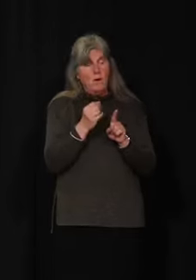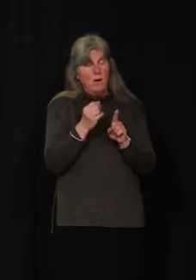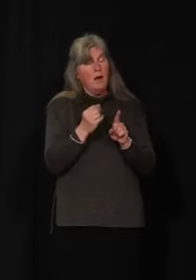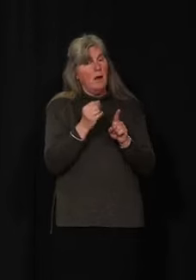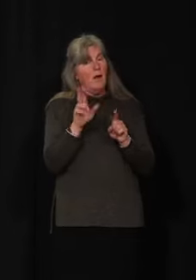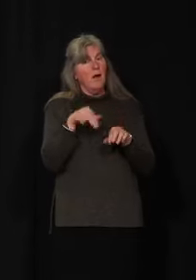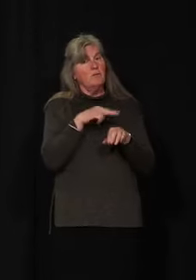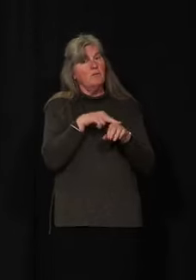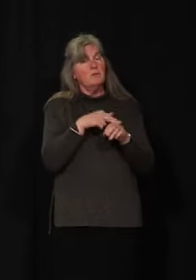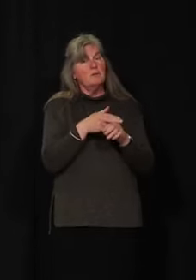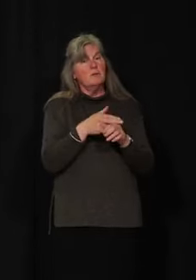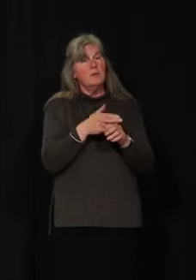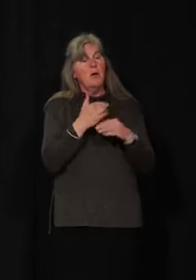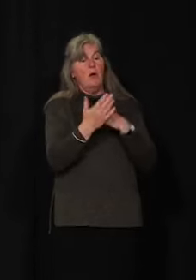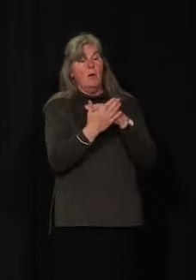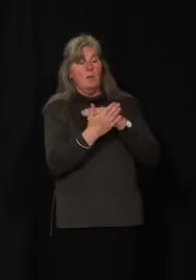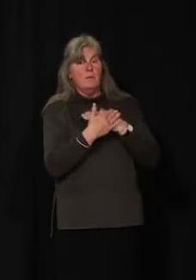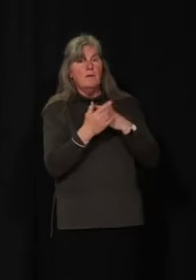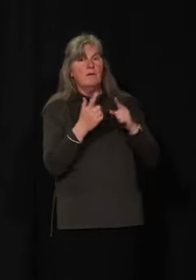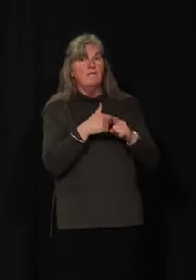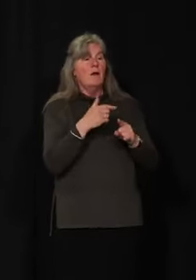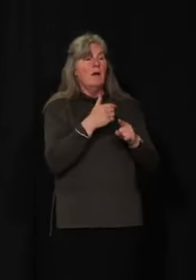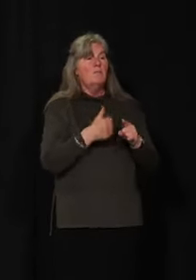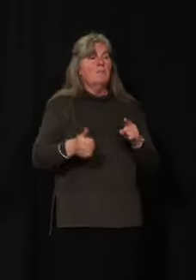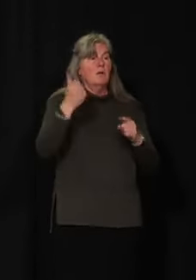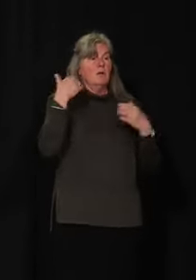from Dr. Hanley and his team.